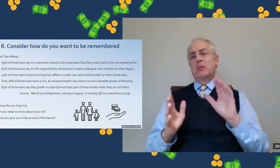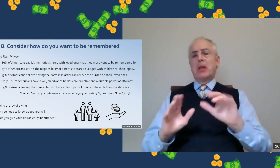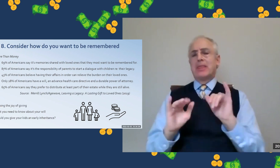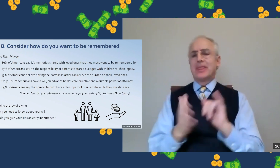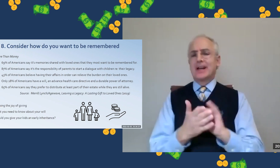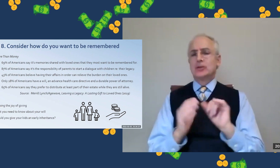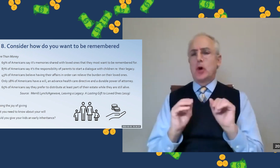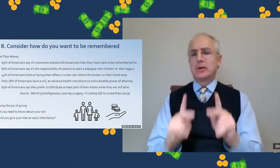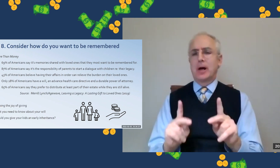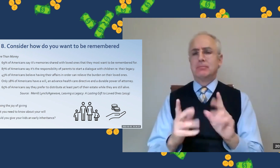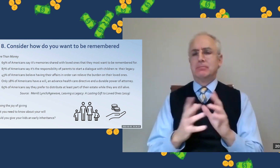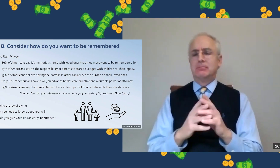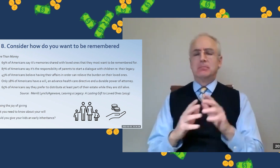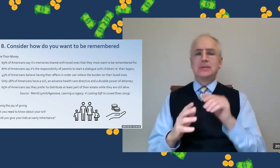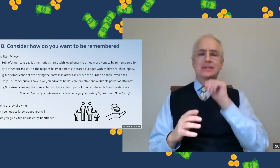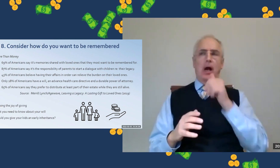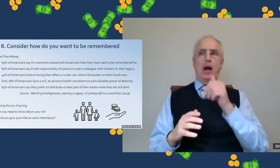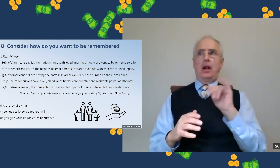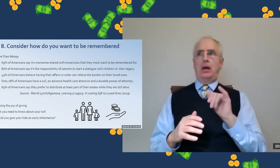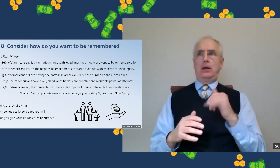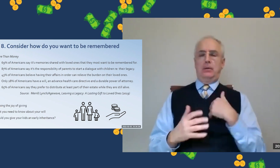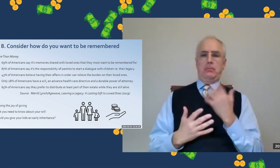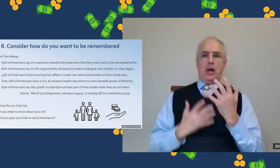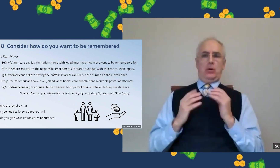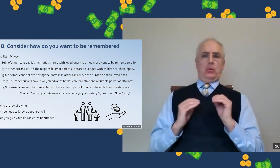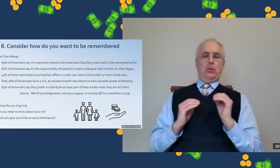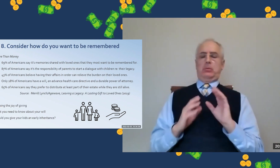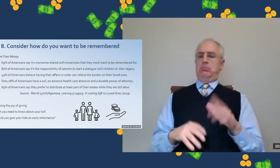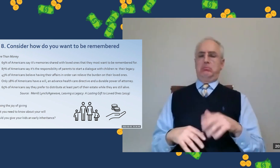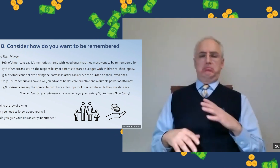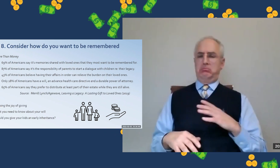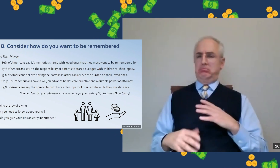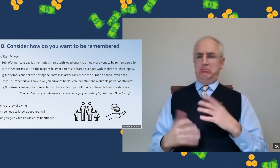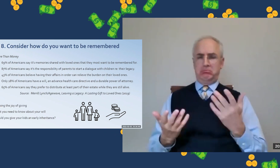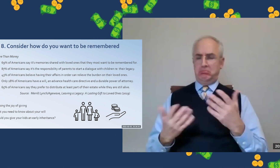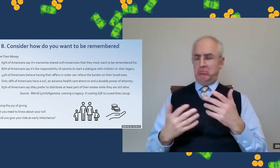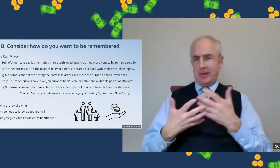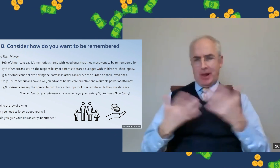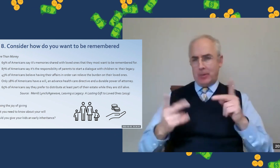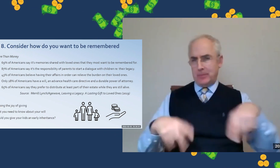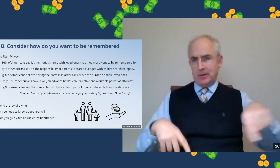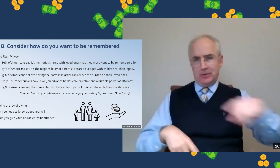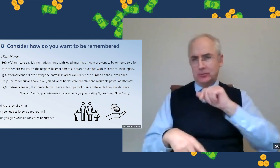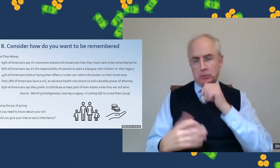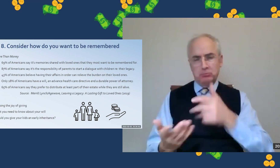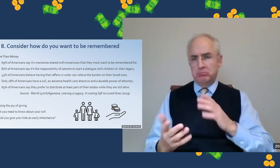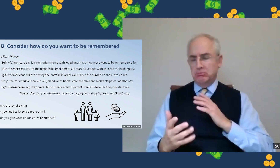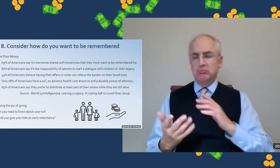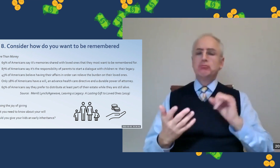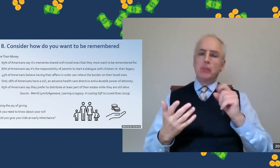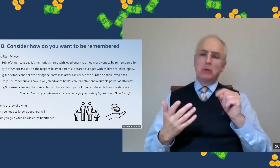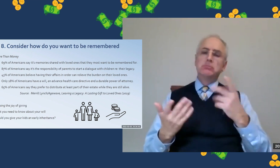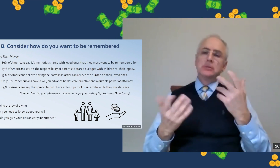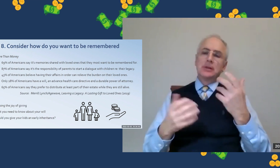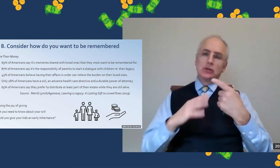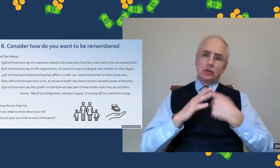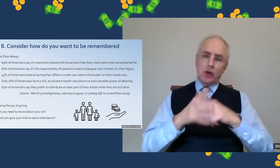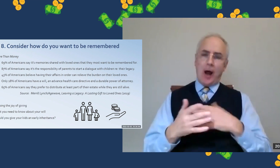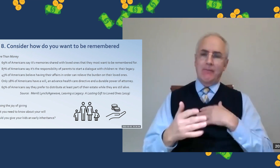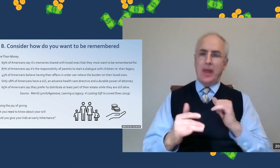they don't actually clearly have one. And this is okay. I don't want anyone to feel embarrassed about this, because a lot of people haven't gotten